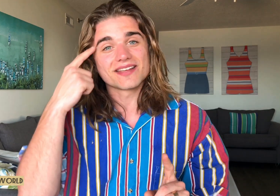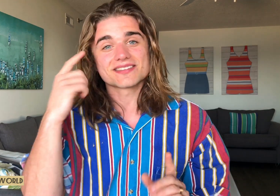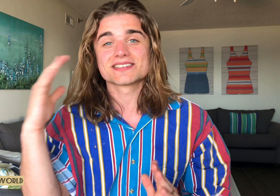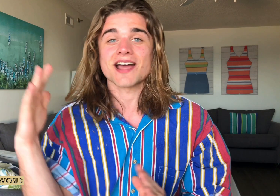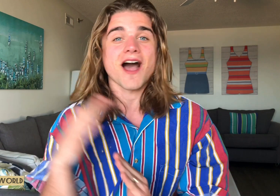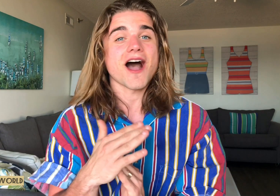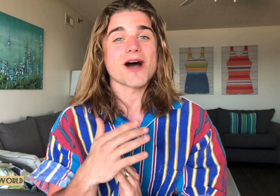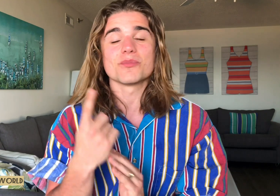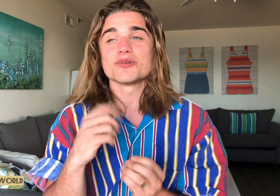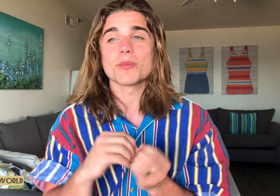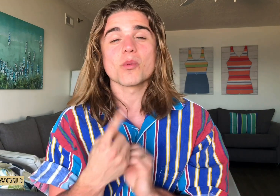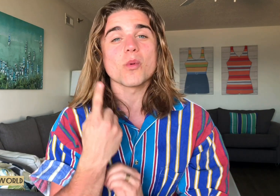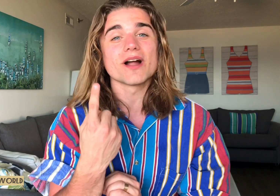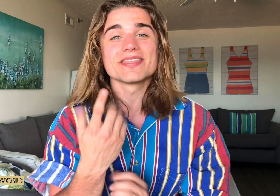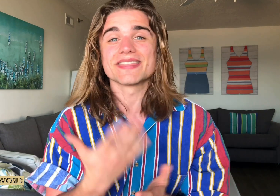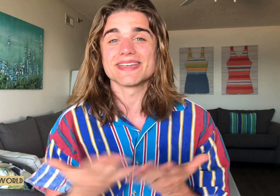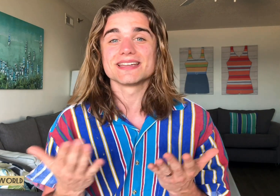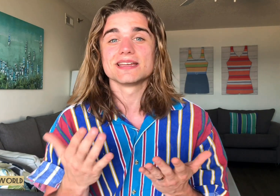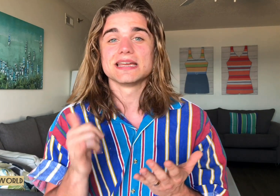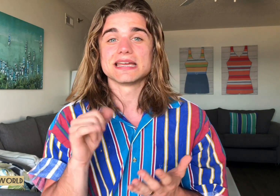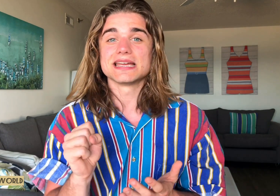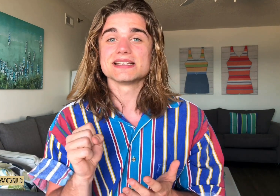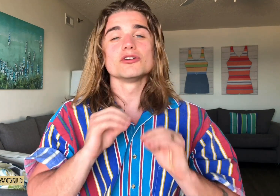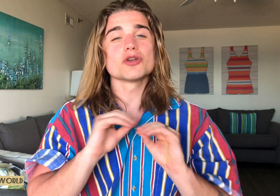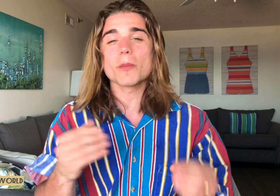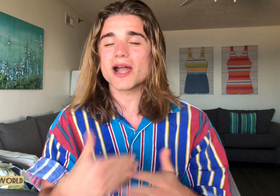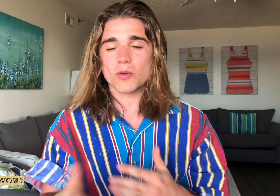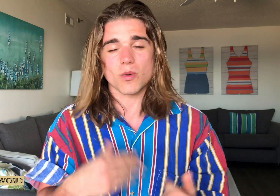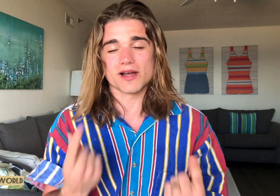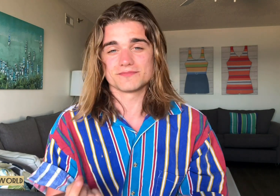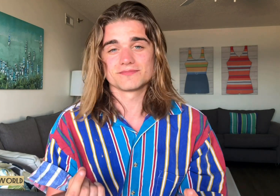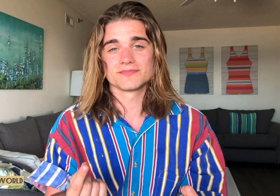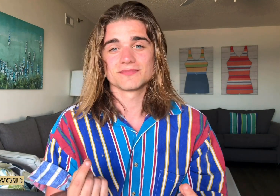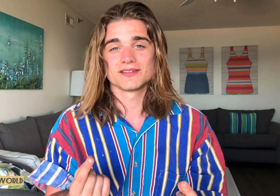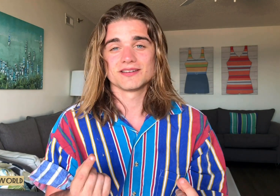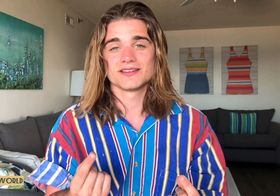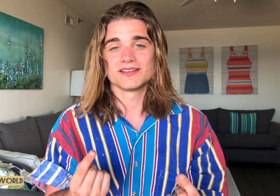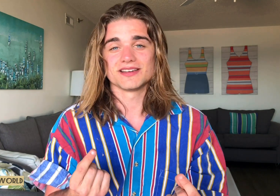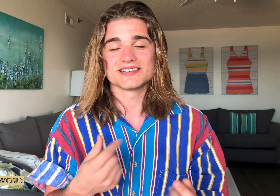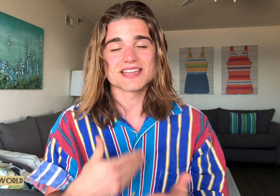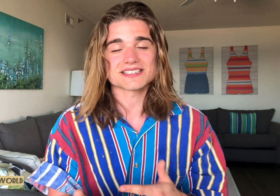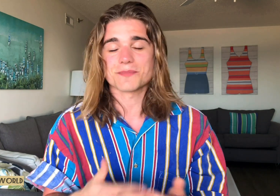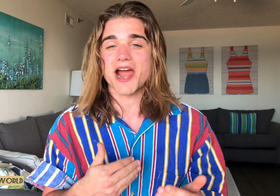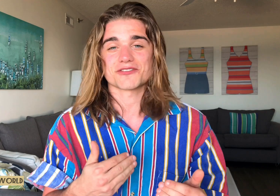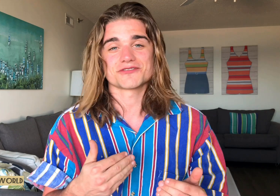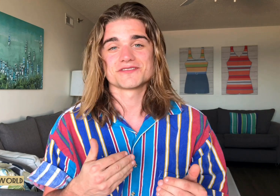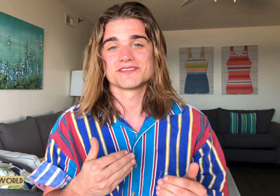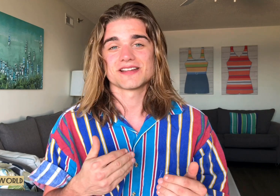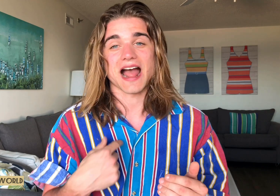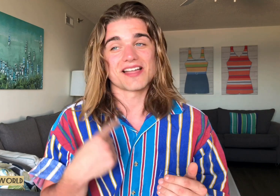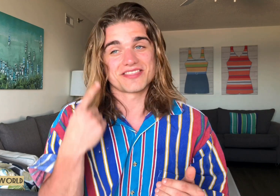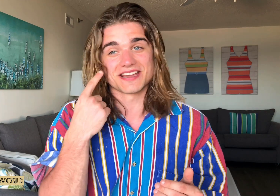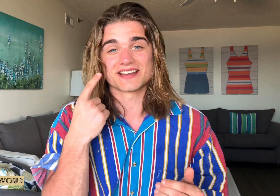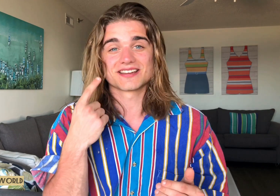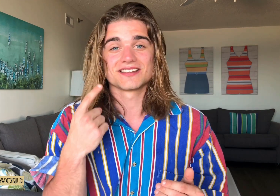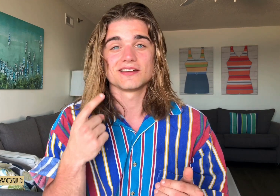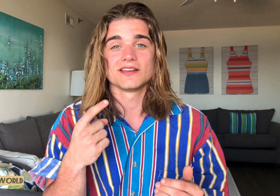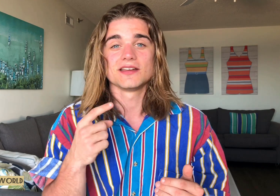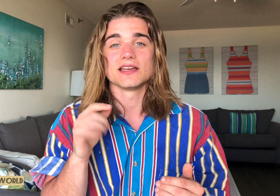the top number one thing is no matter what, it doesn't matter, I think, is